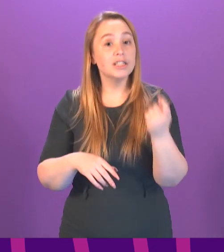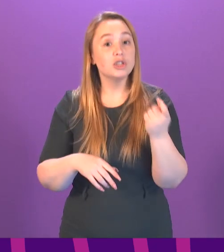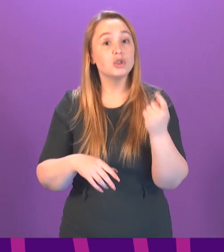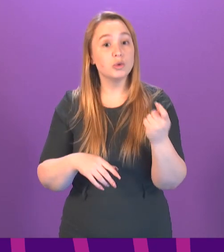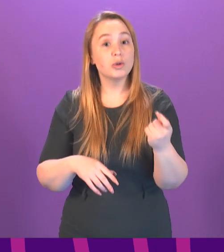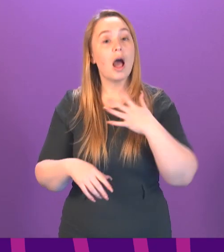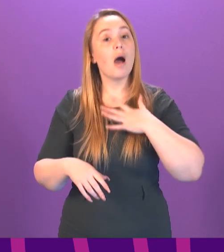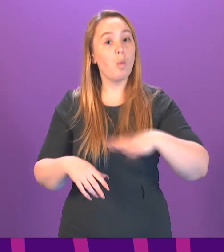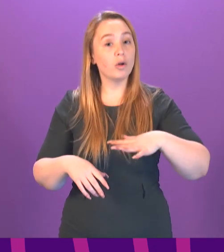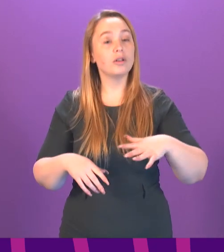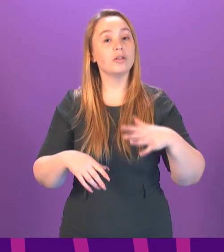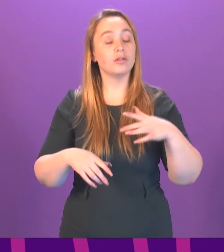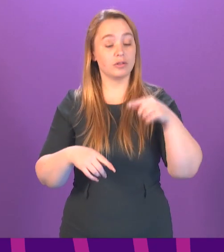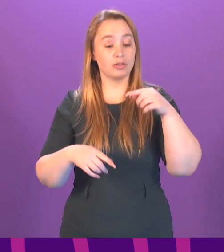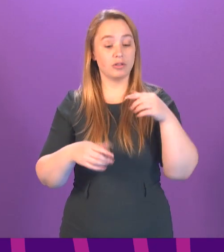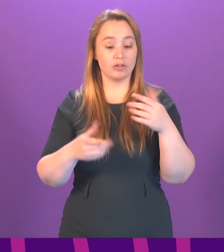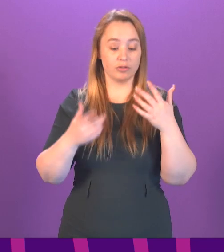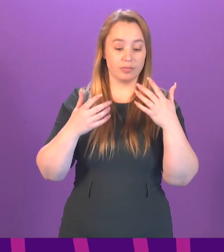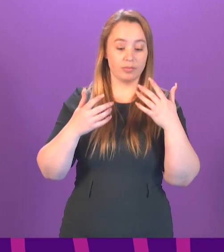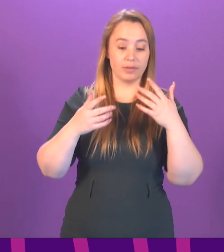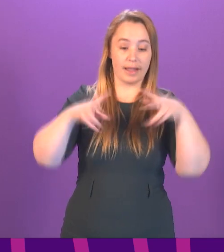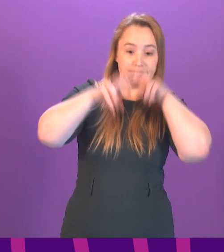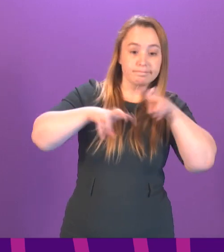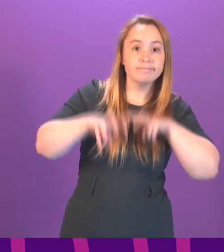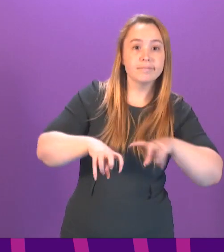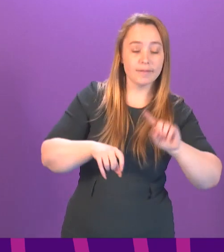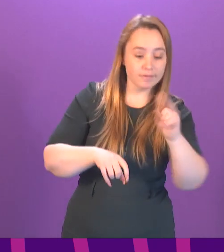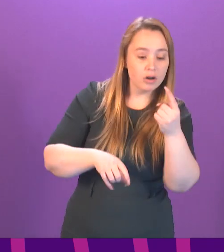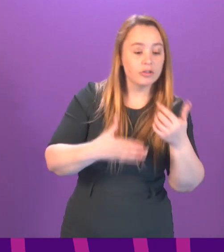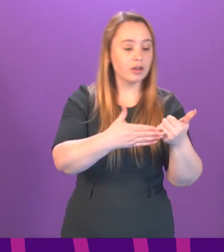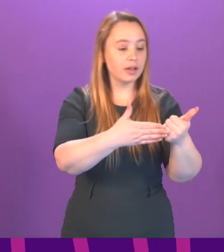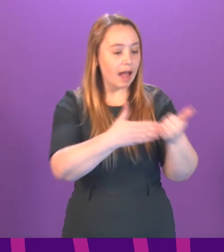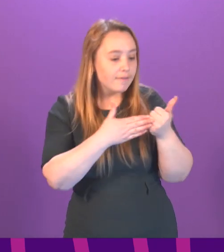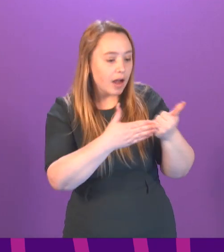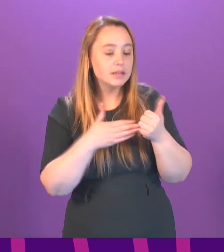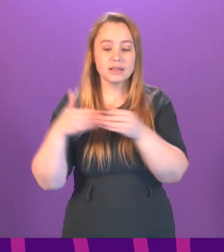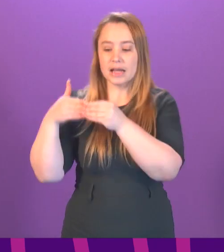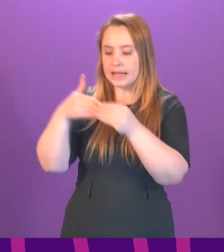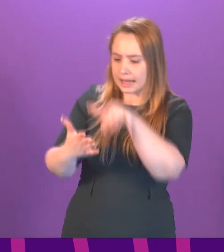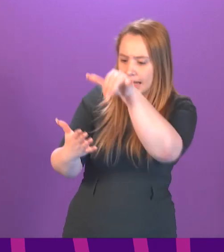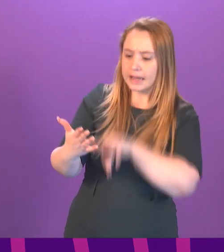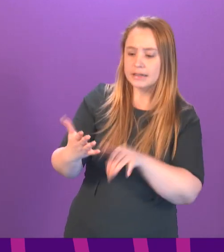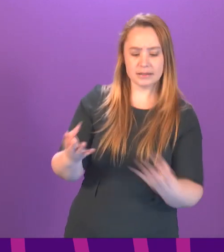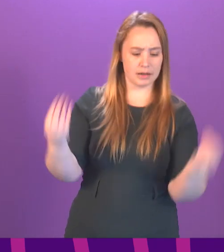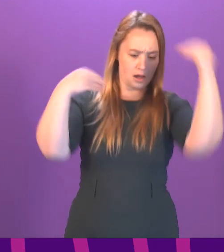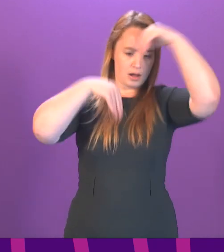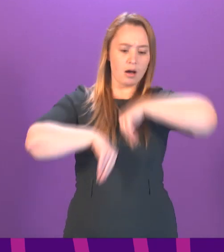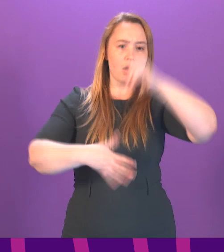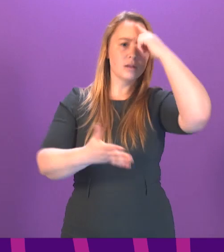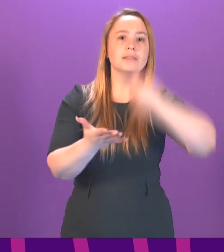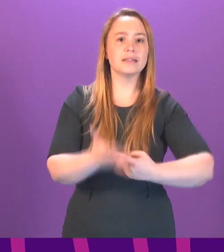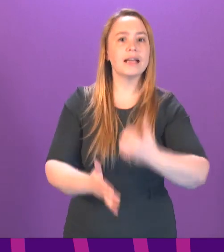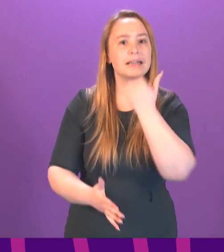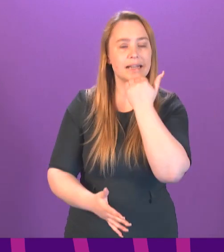I want that to be on the basis of well-considered advice and guidance that has been properly informed by clinical